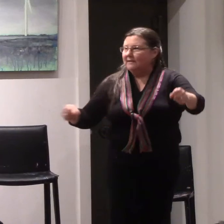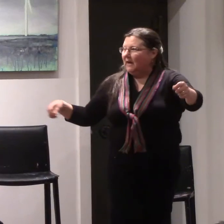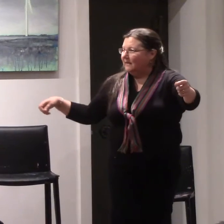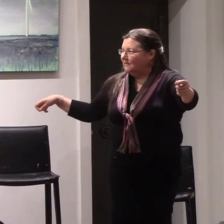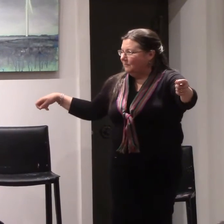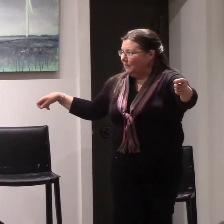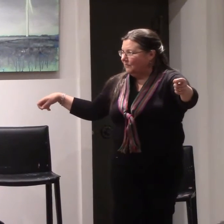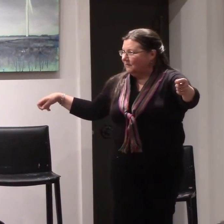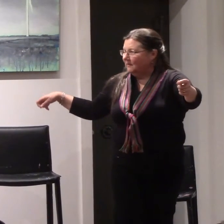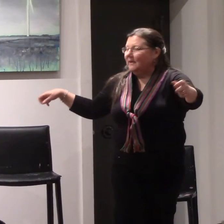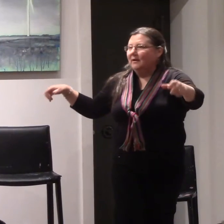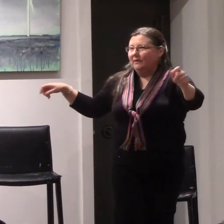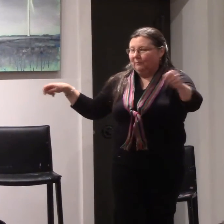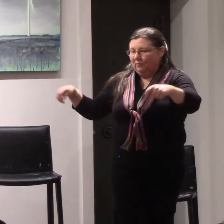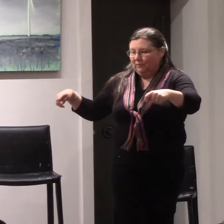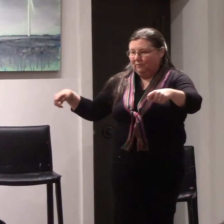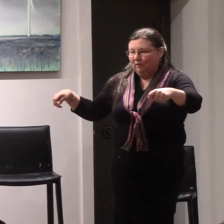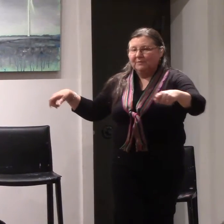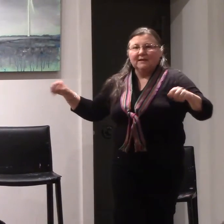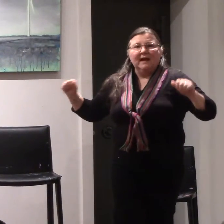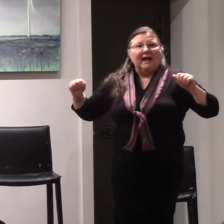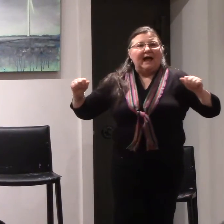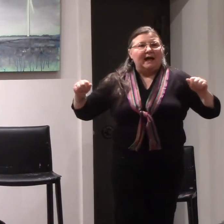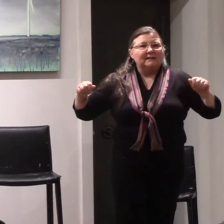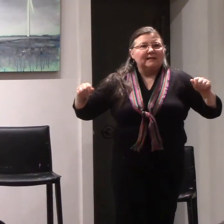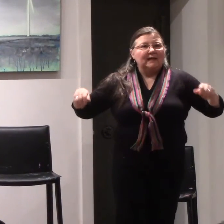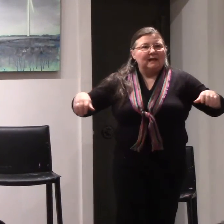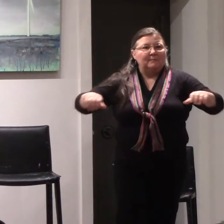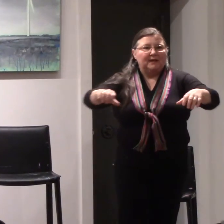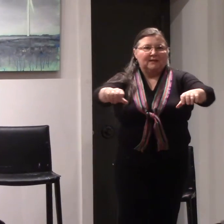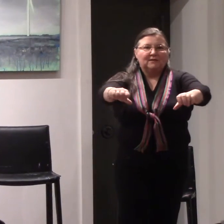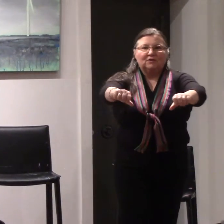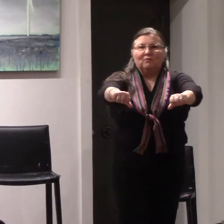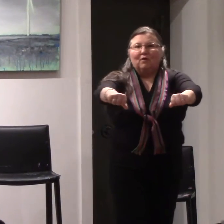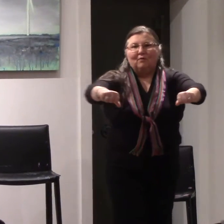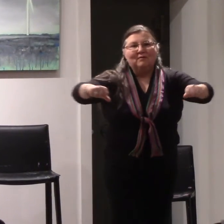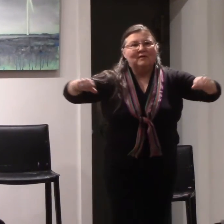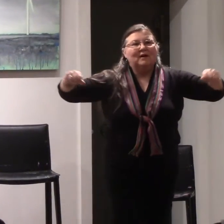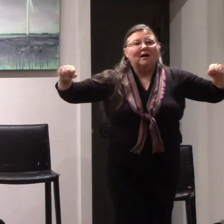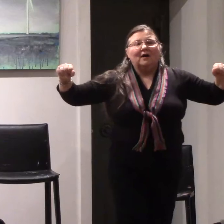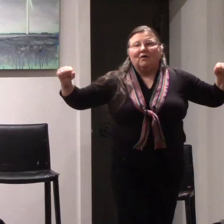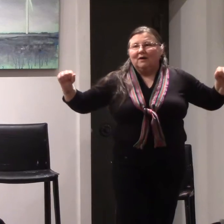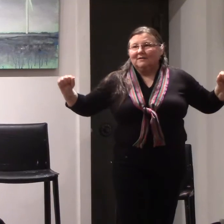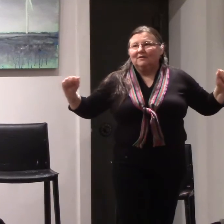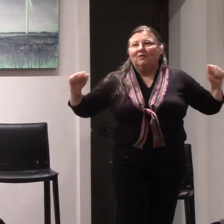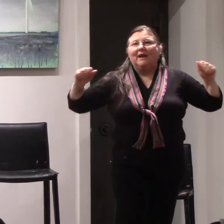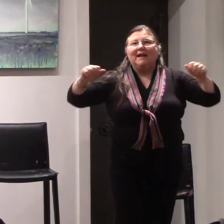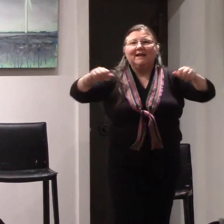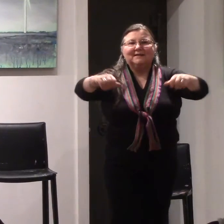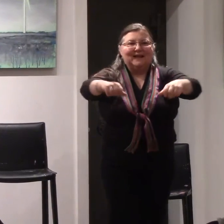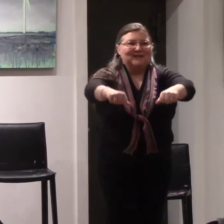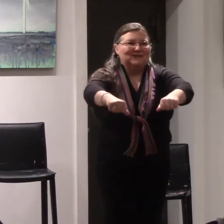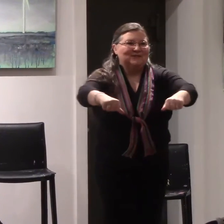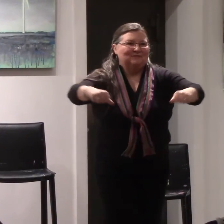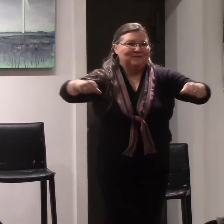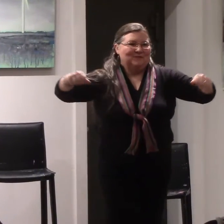unties the boat, the ropes, and he begins to roam across the great Ganges River.